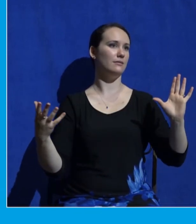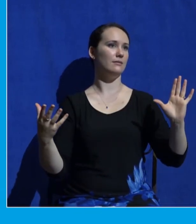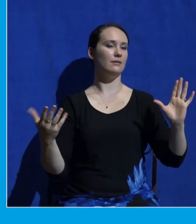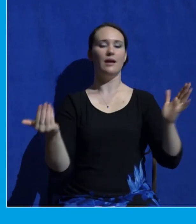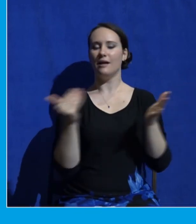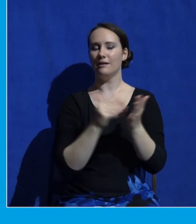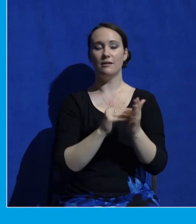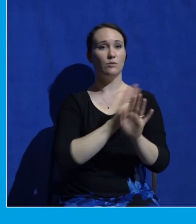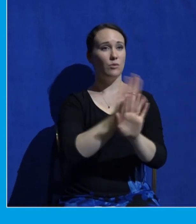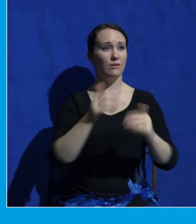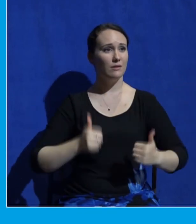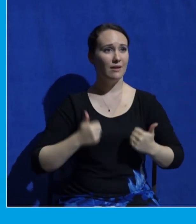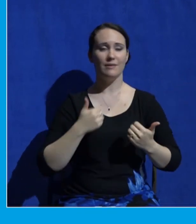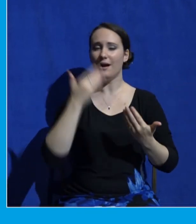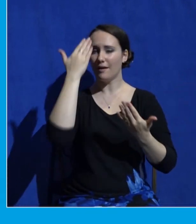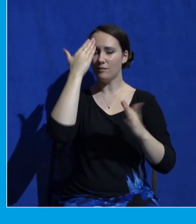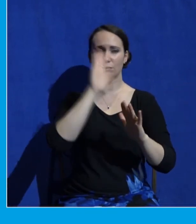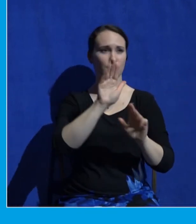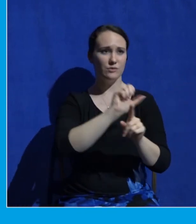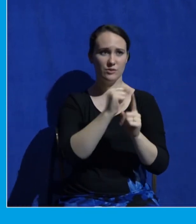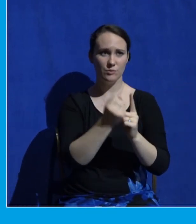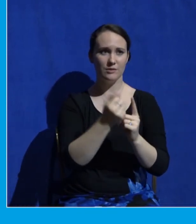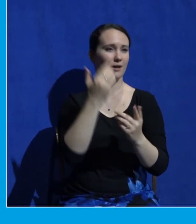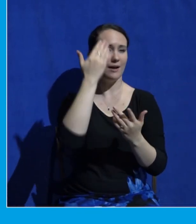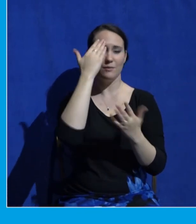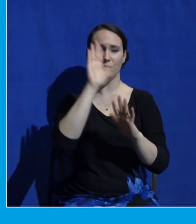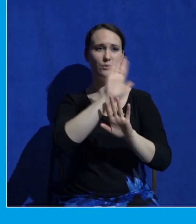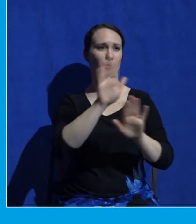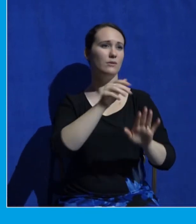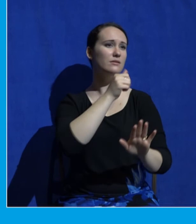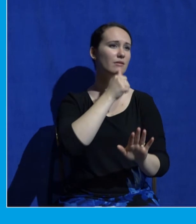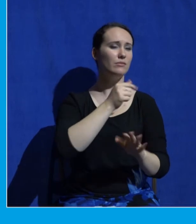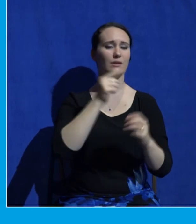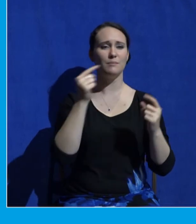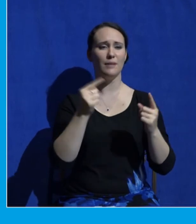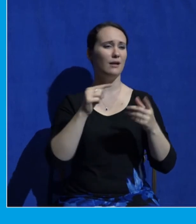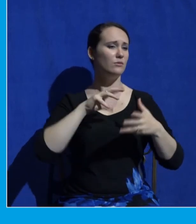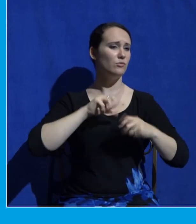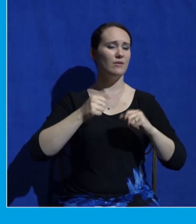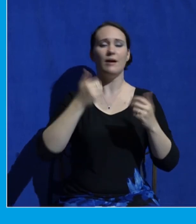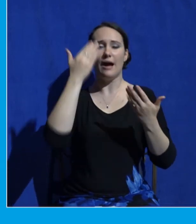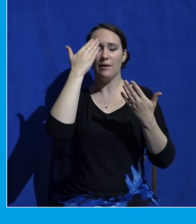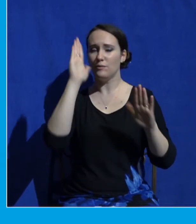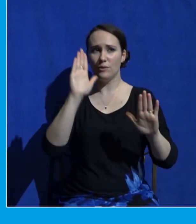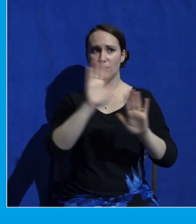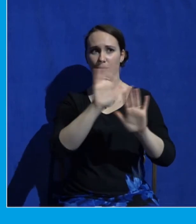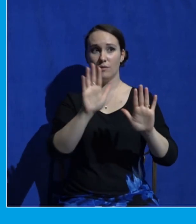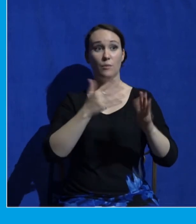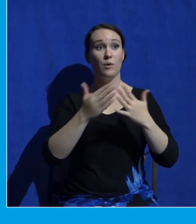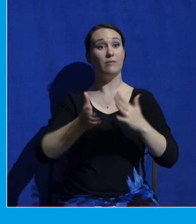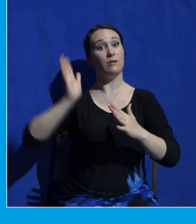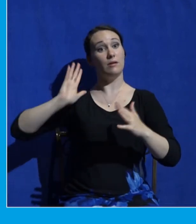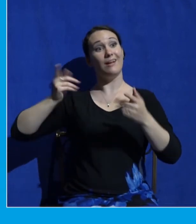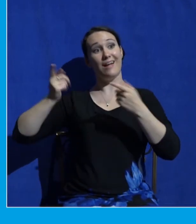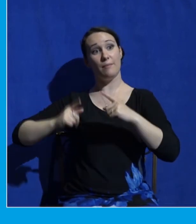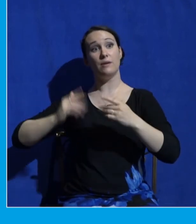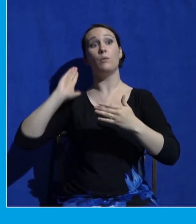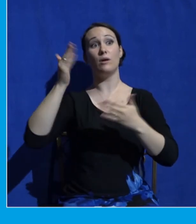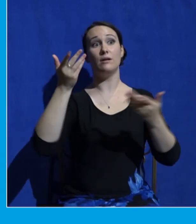your life right now I don't know what suffering you are experienced have experienced will experienced but I do know this